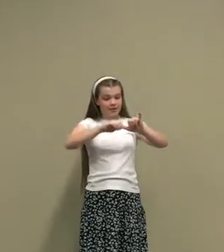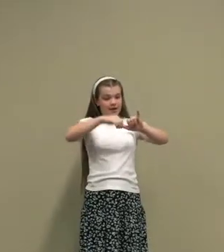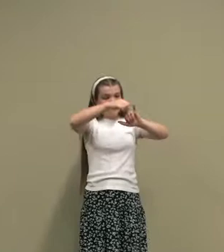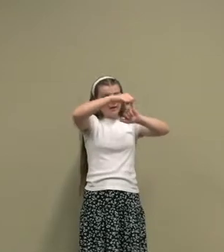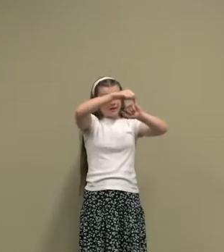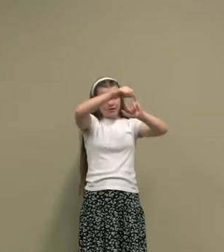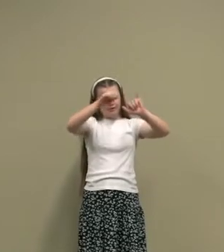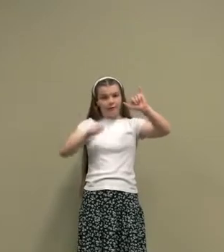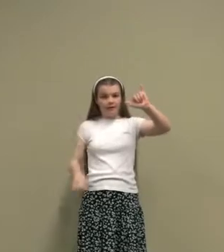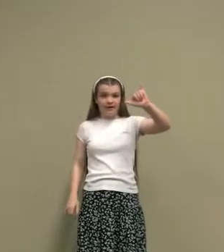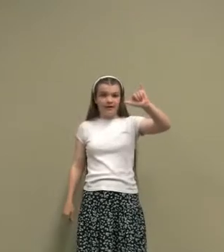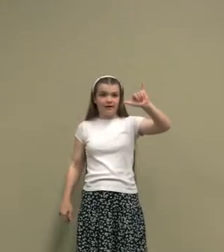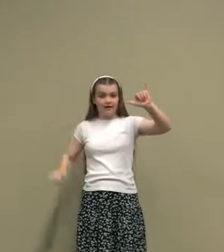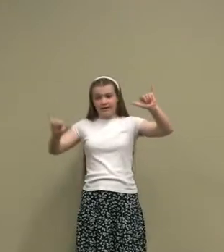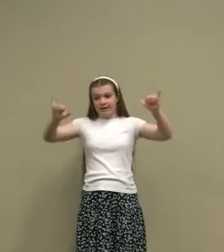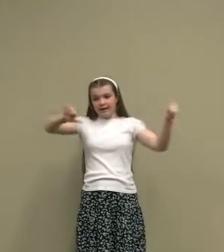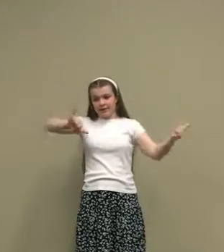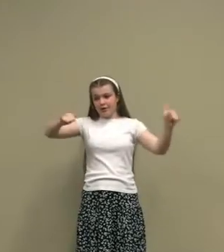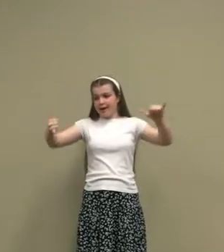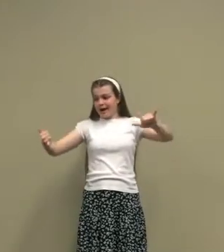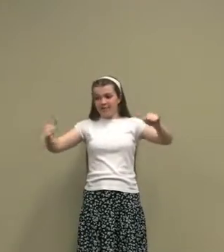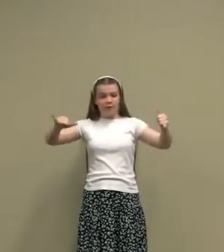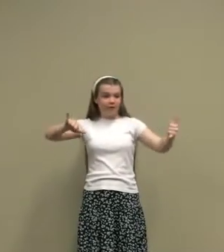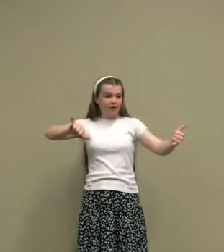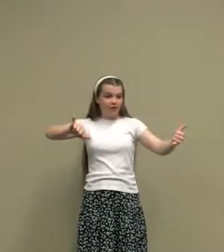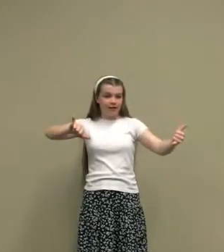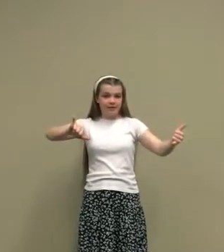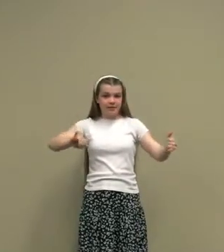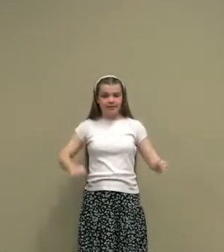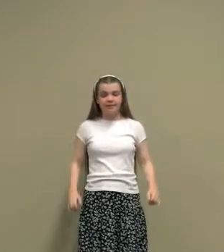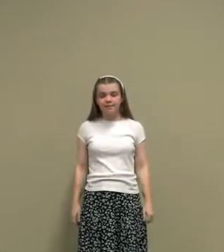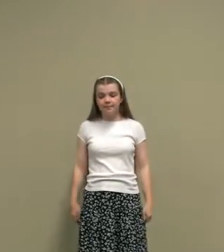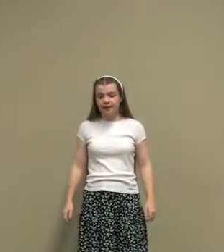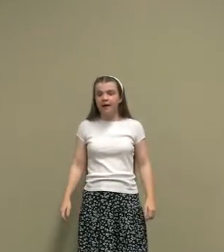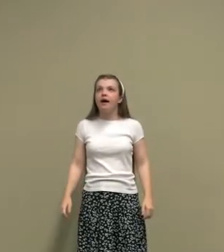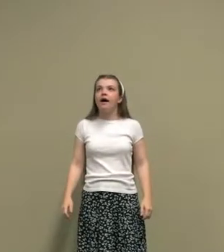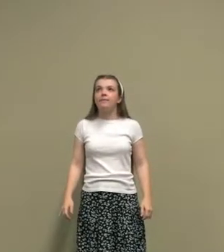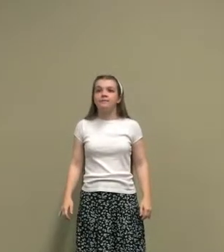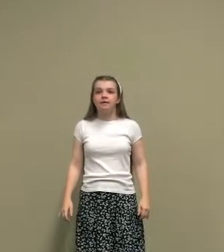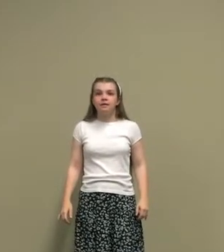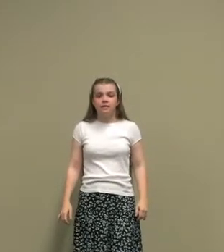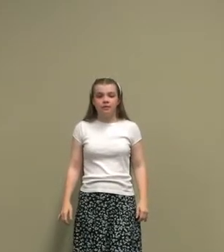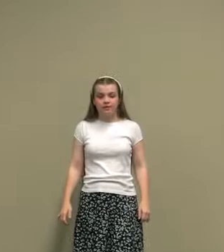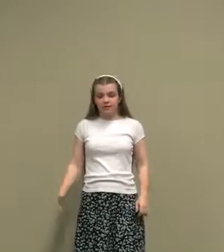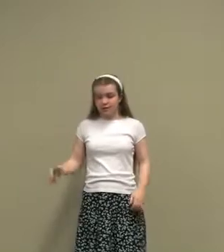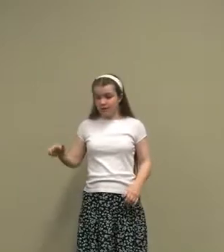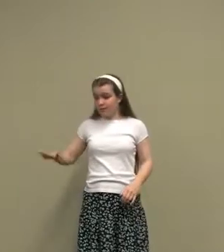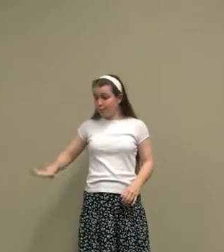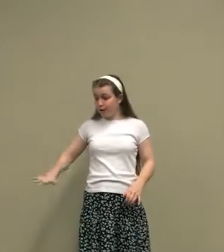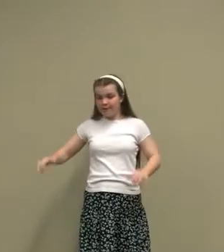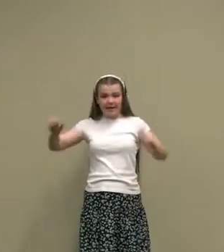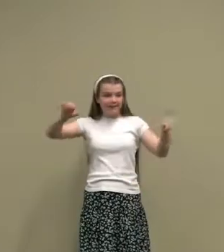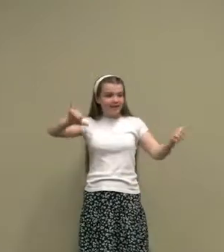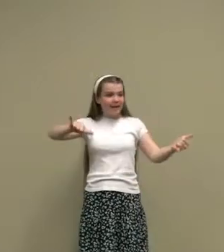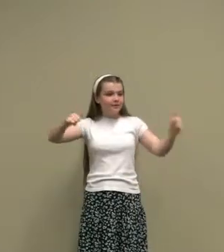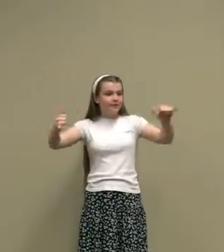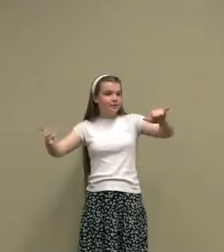thumb and your fourth finger, and just go back and forth on each hand. Jesus was a little boy, he might have played with little